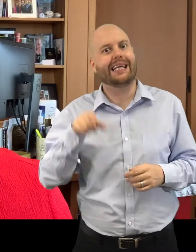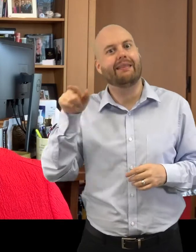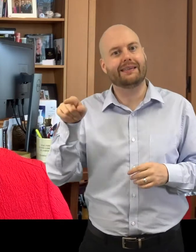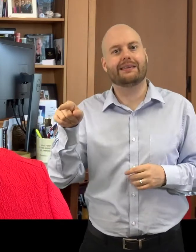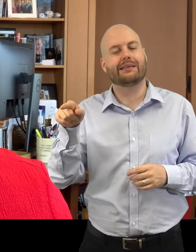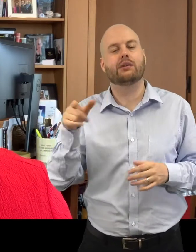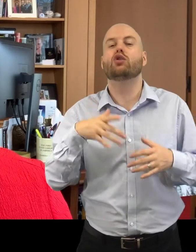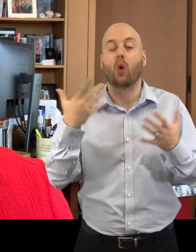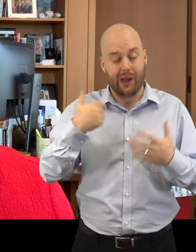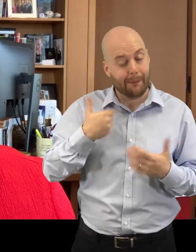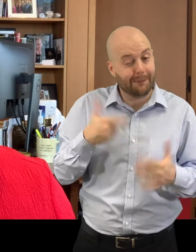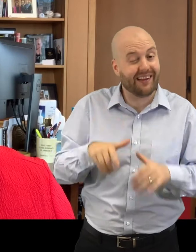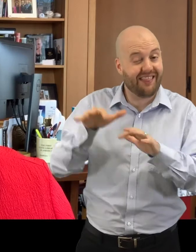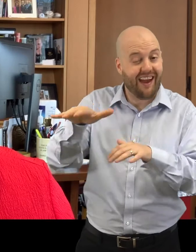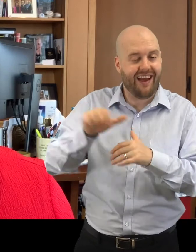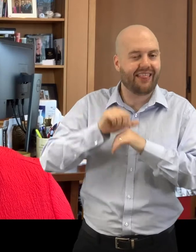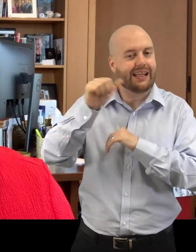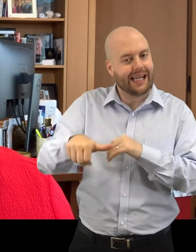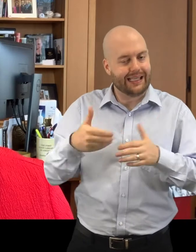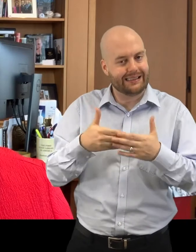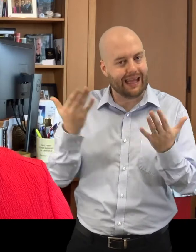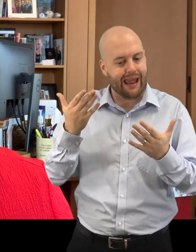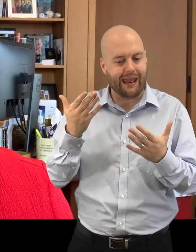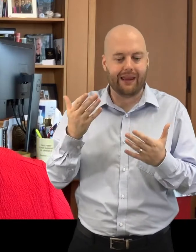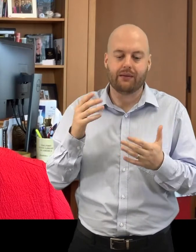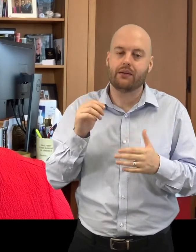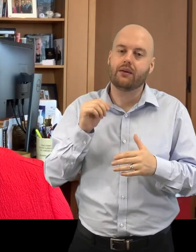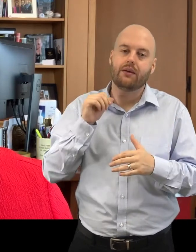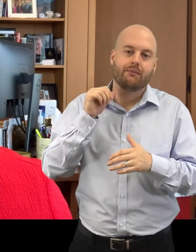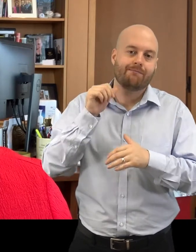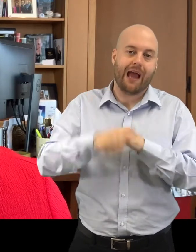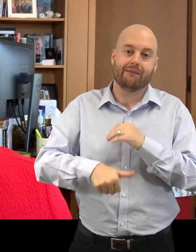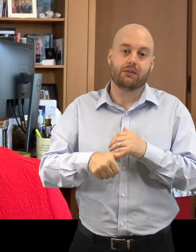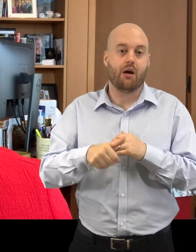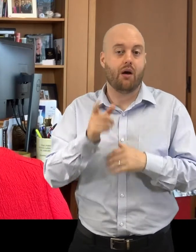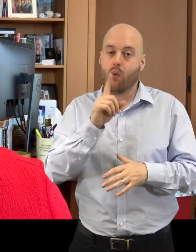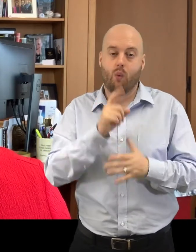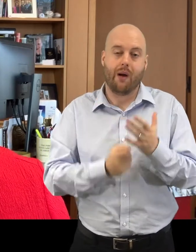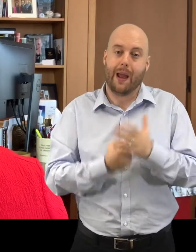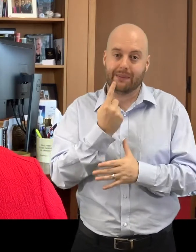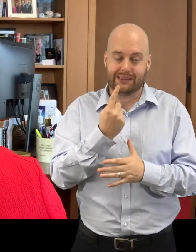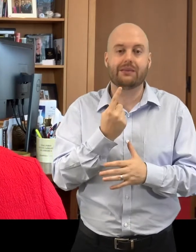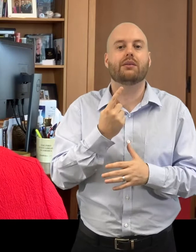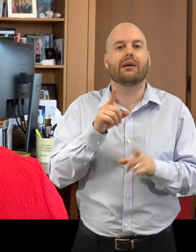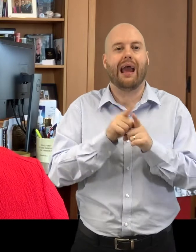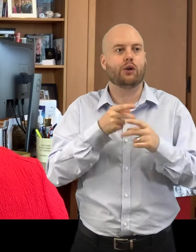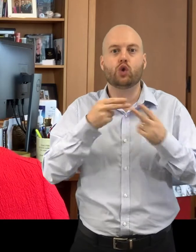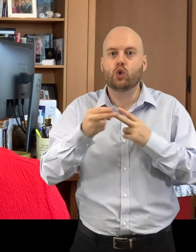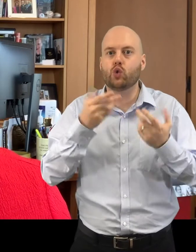I was there the next day after the people throughout the world saw a car burning that was right across